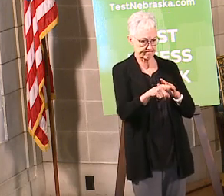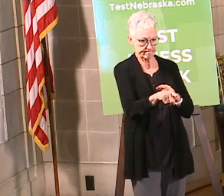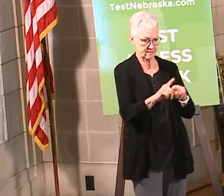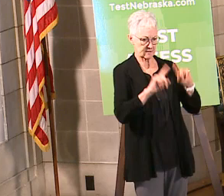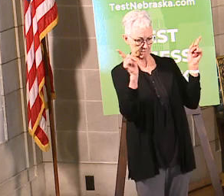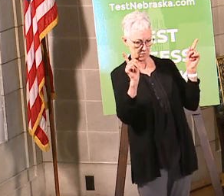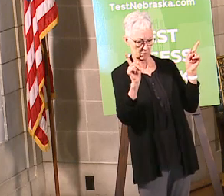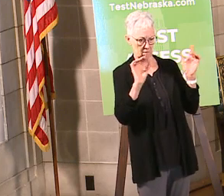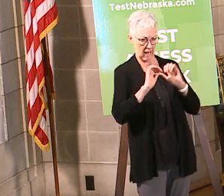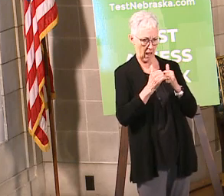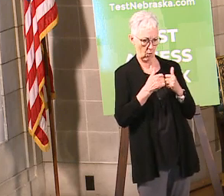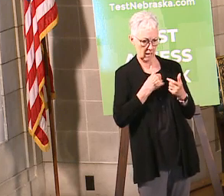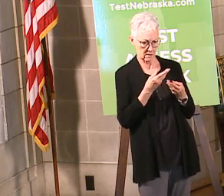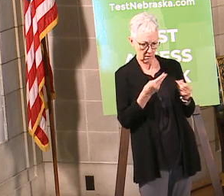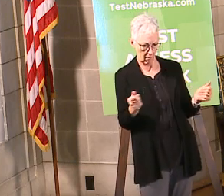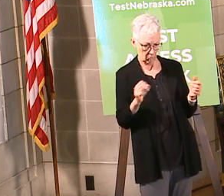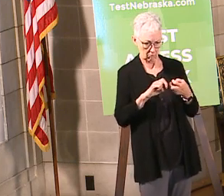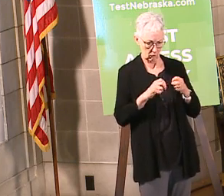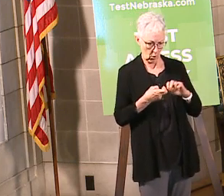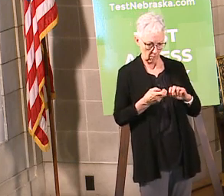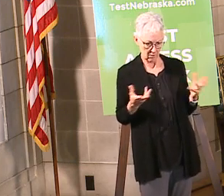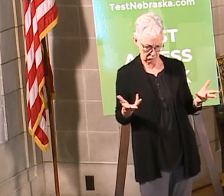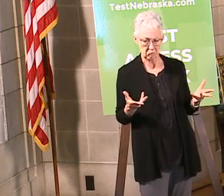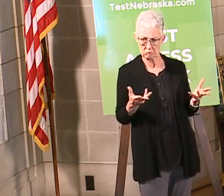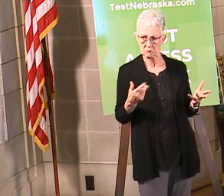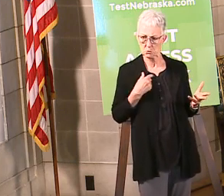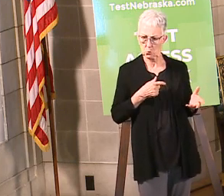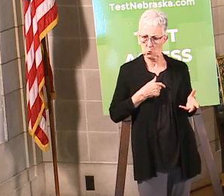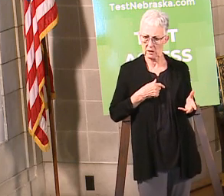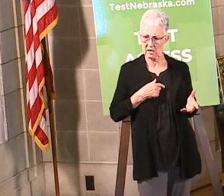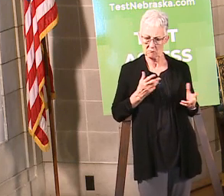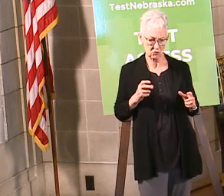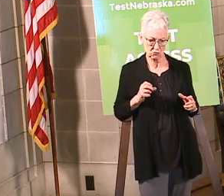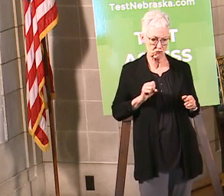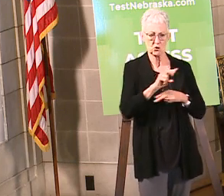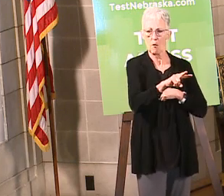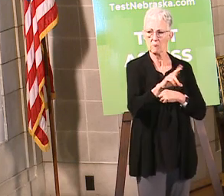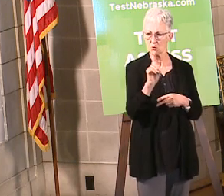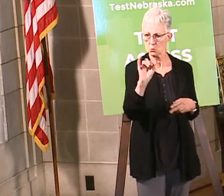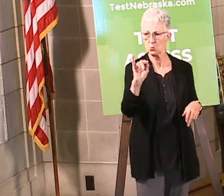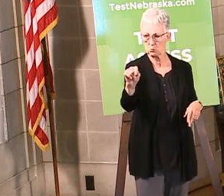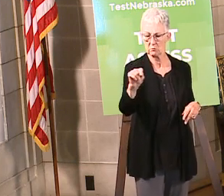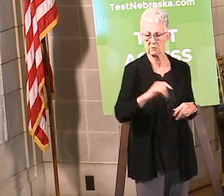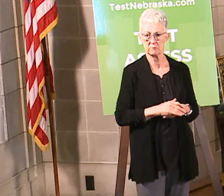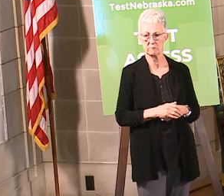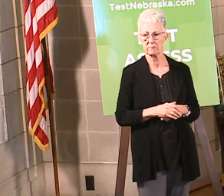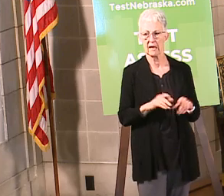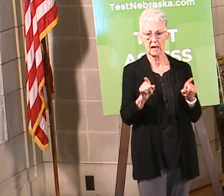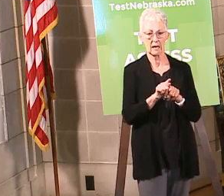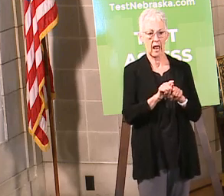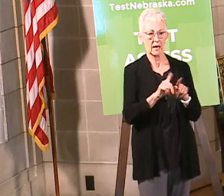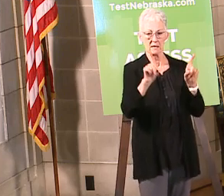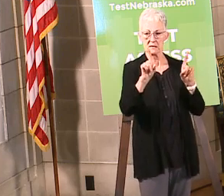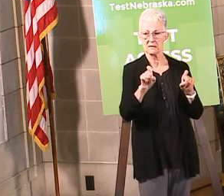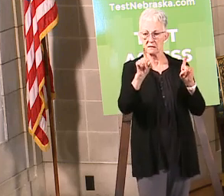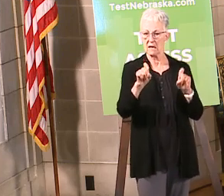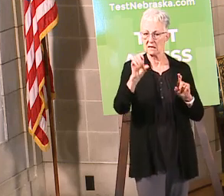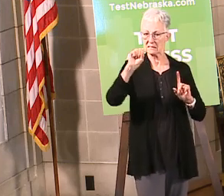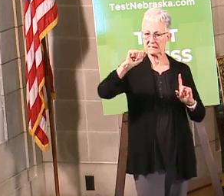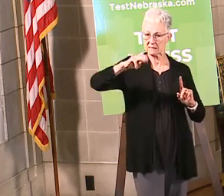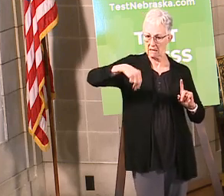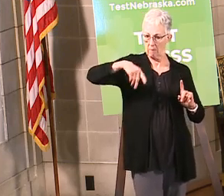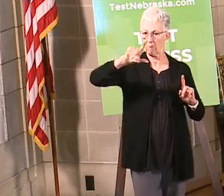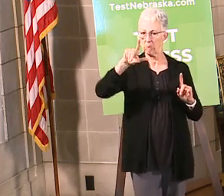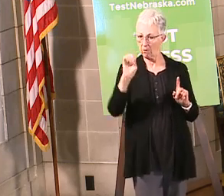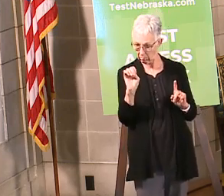with the escorting the test samples from grand island and omaha and other places uh call